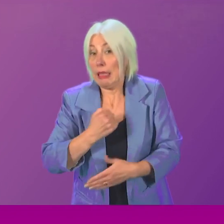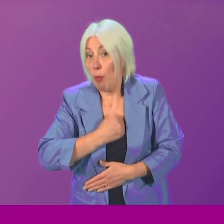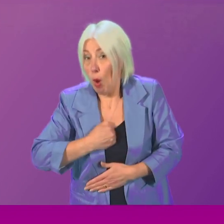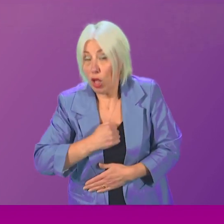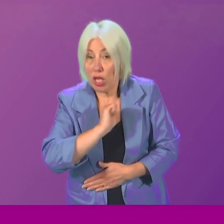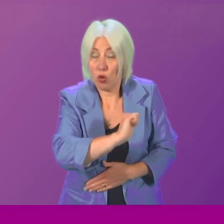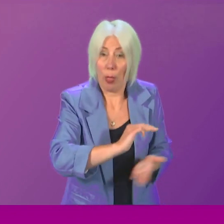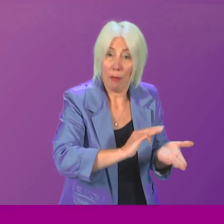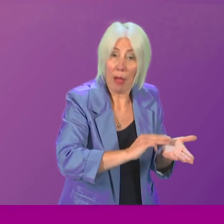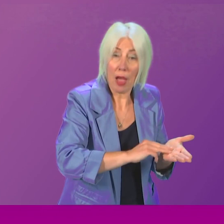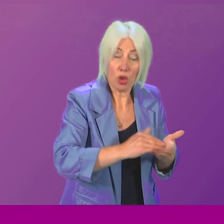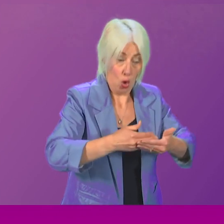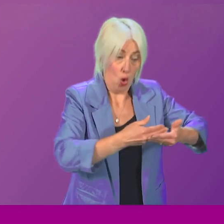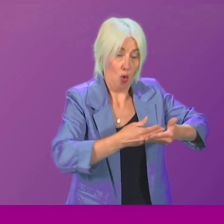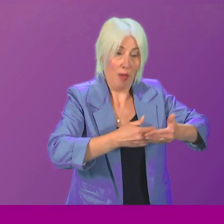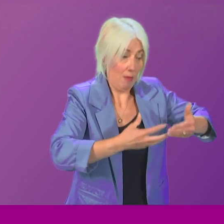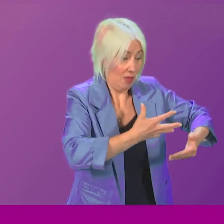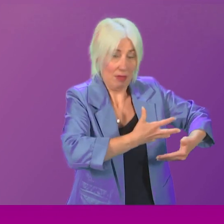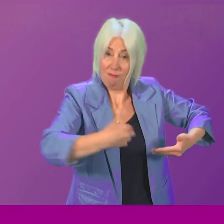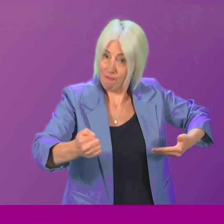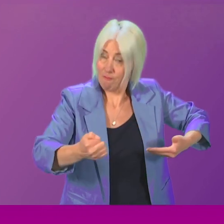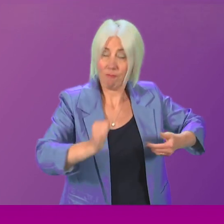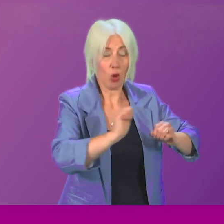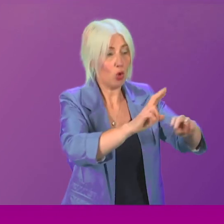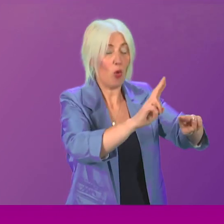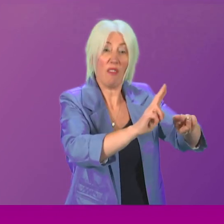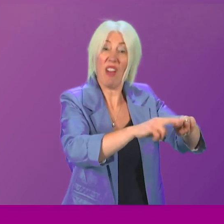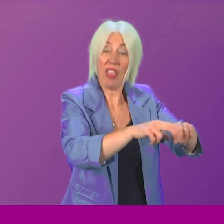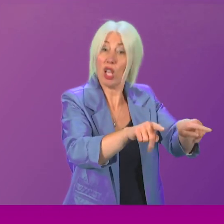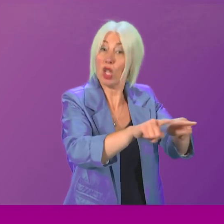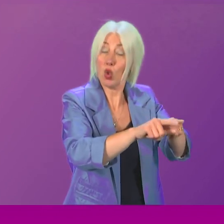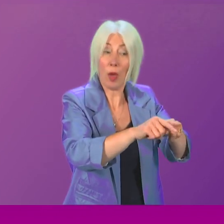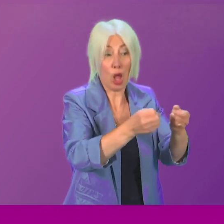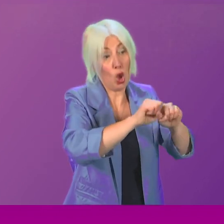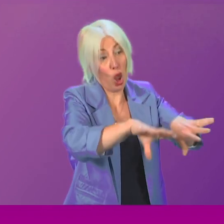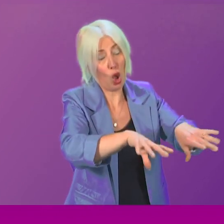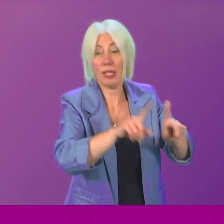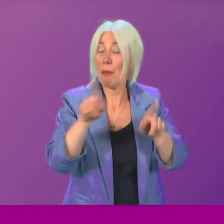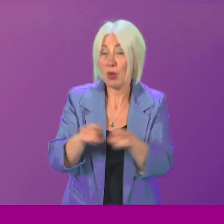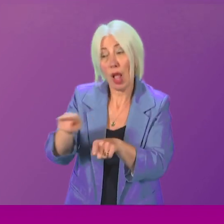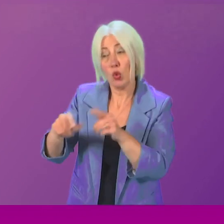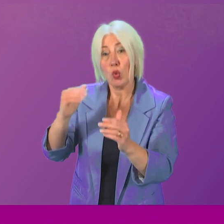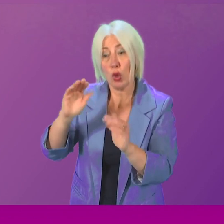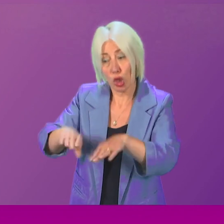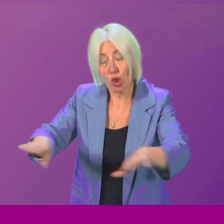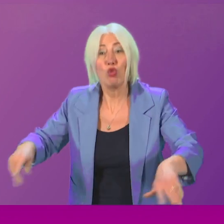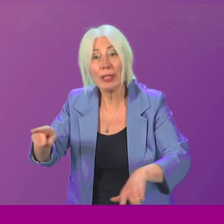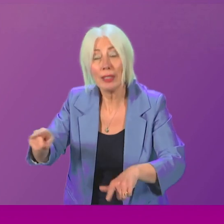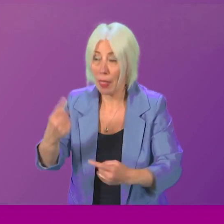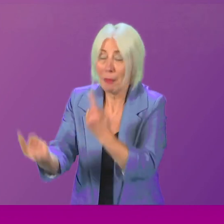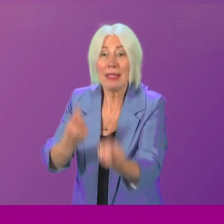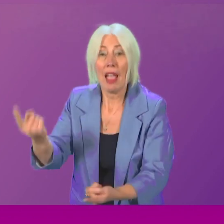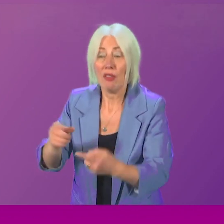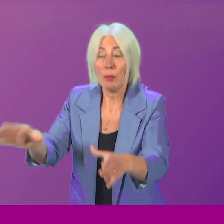mothers who had their children taken away, to fathers who lost their children too, but also to the children who were adopted